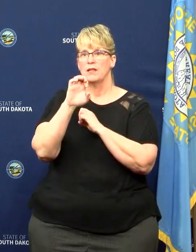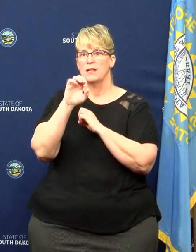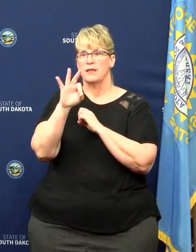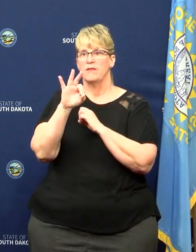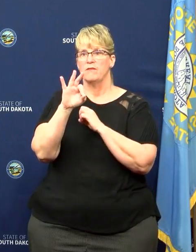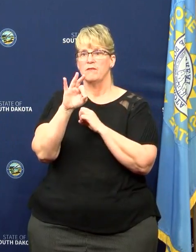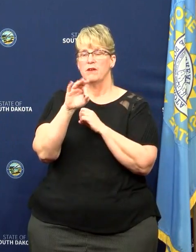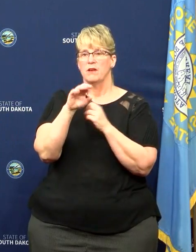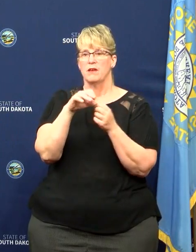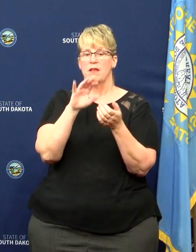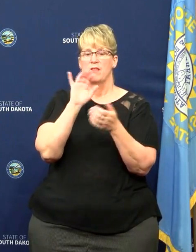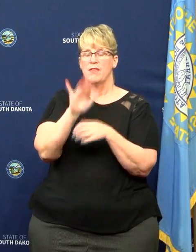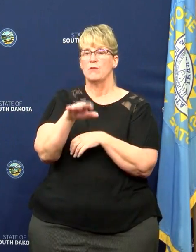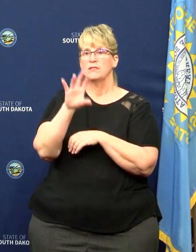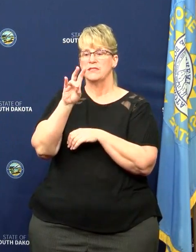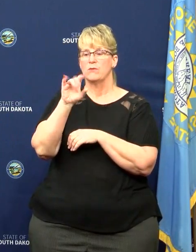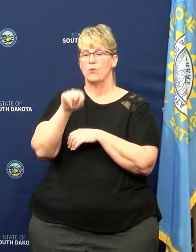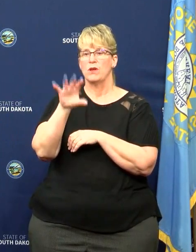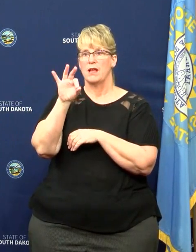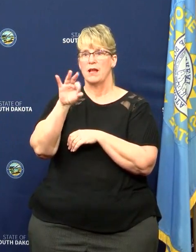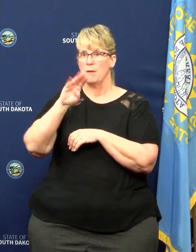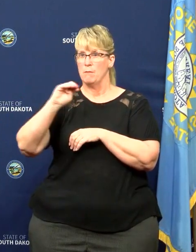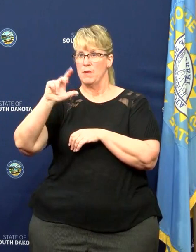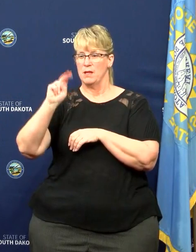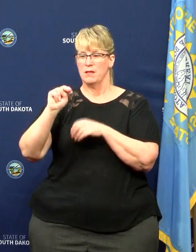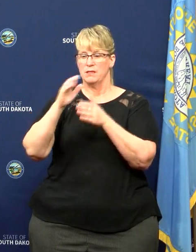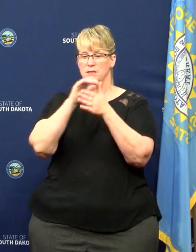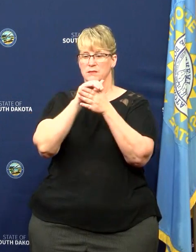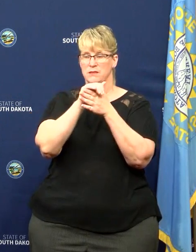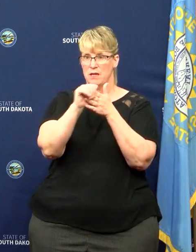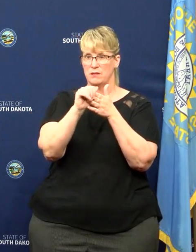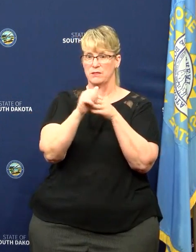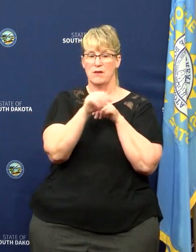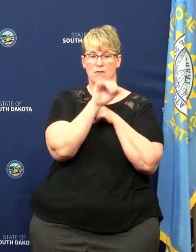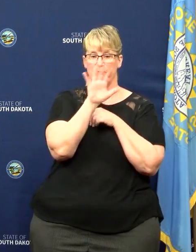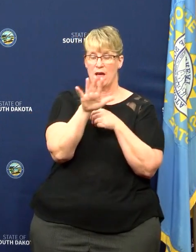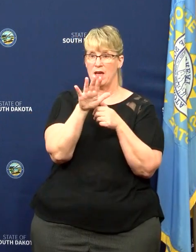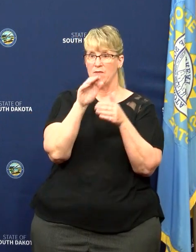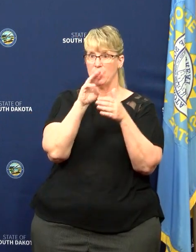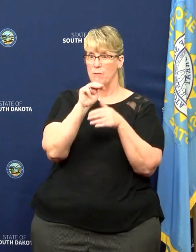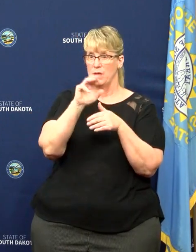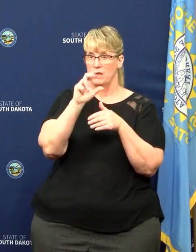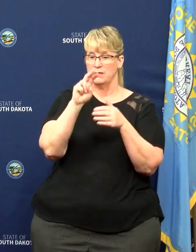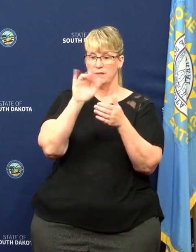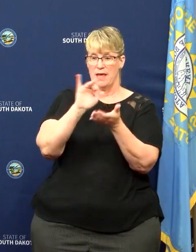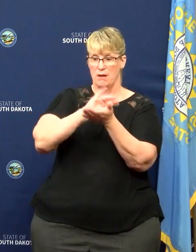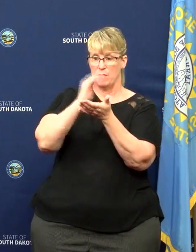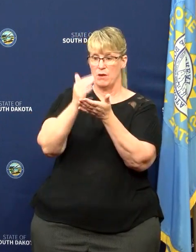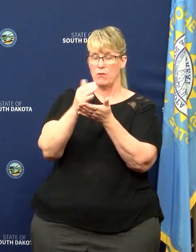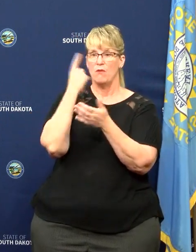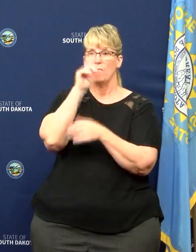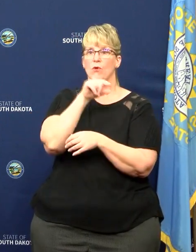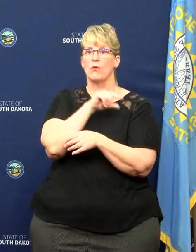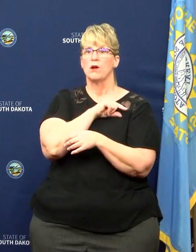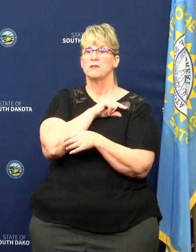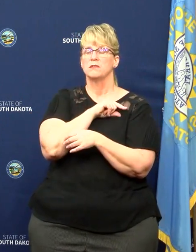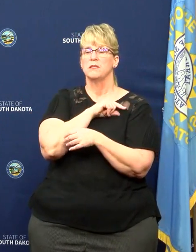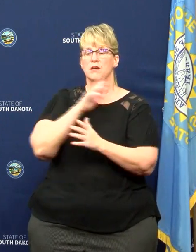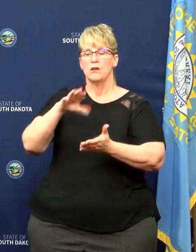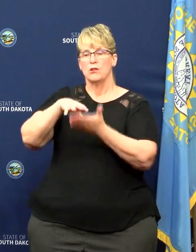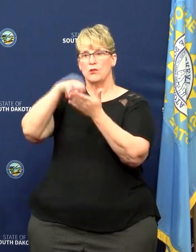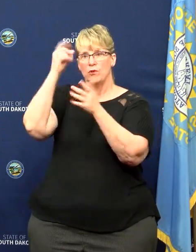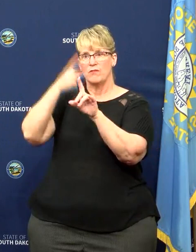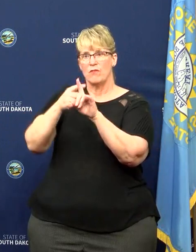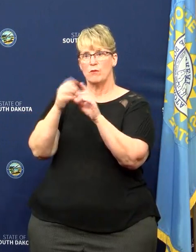$7.9 million. Then $5.7 million of that was prioritized for quality remote learning,